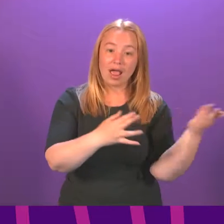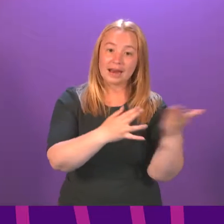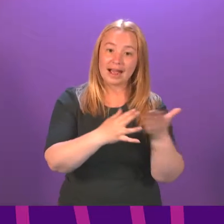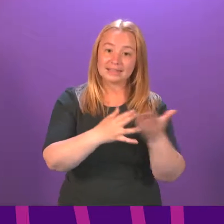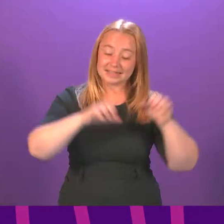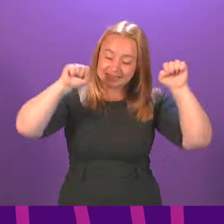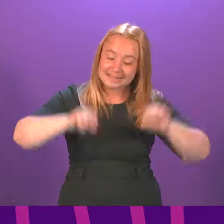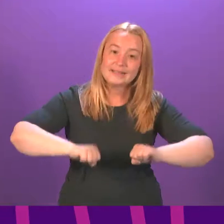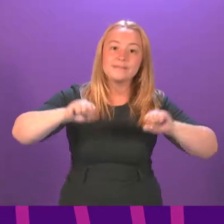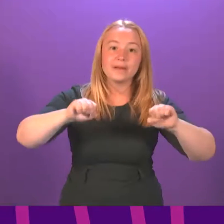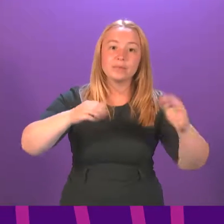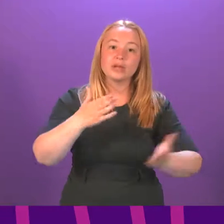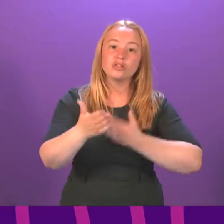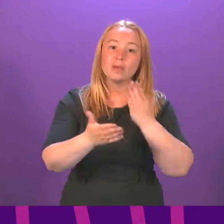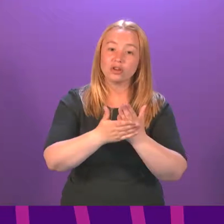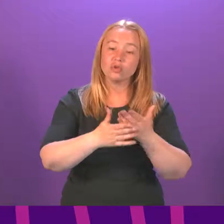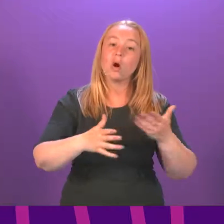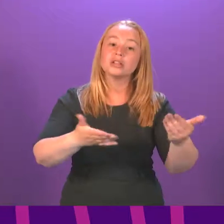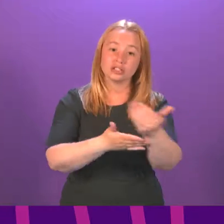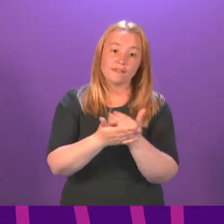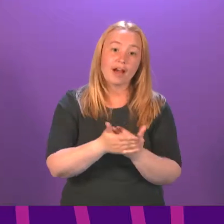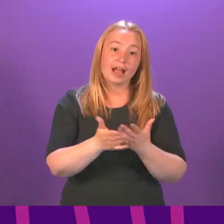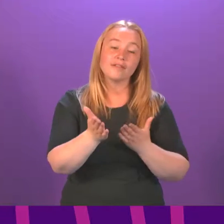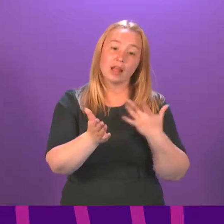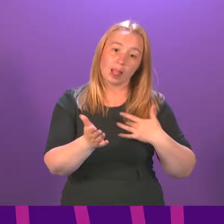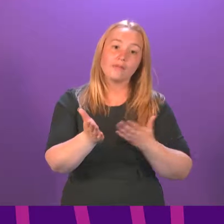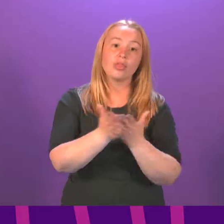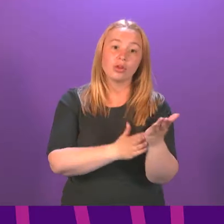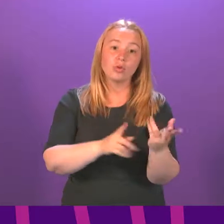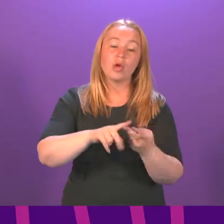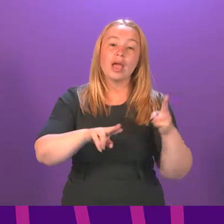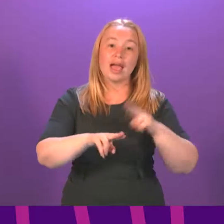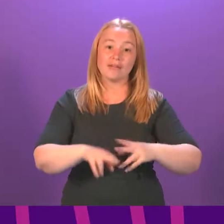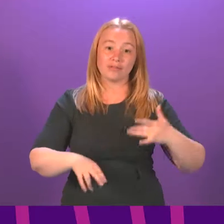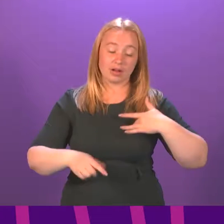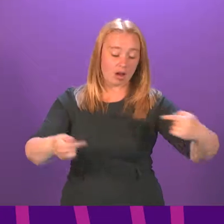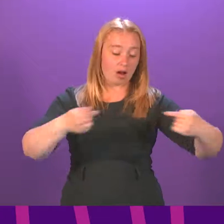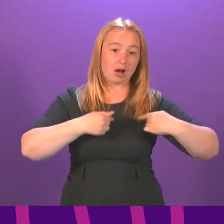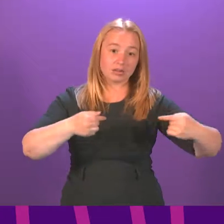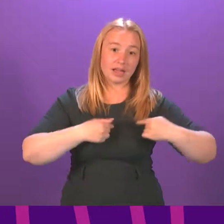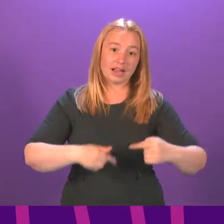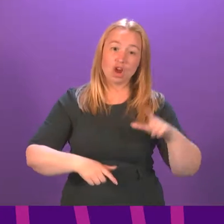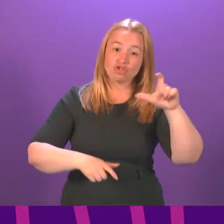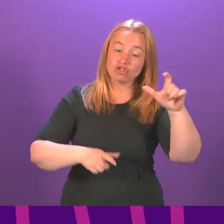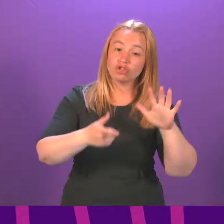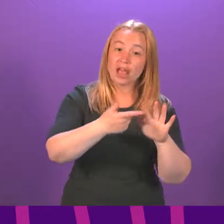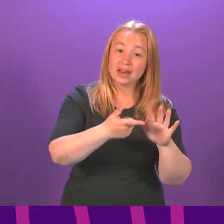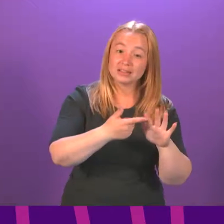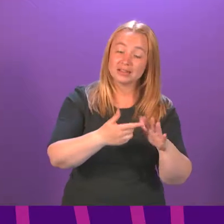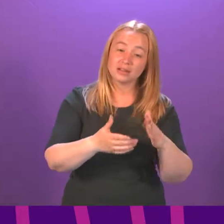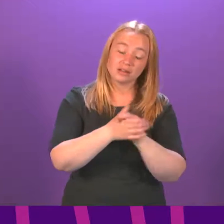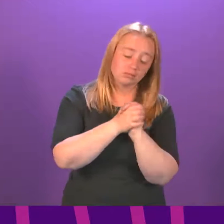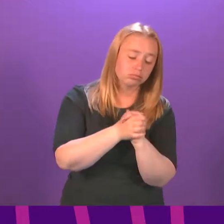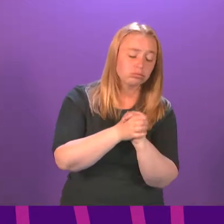improve a person's chance of survival from an out-of-hospital cardiac arrest. Our thoughts go out to Christian Erikson, his family